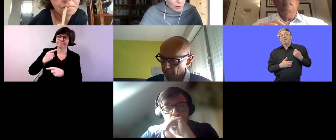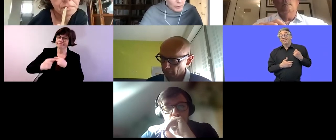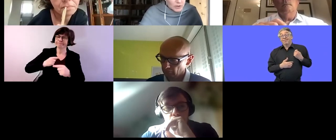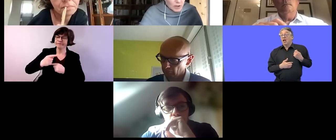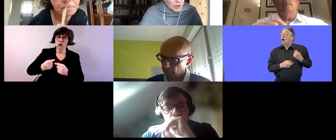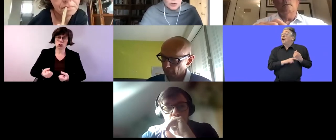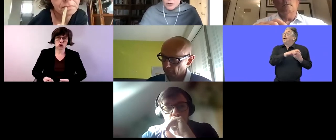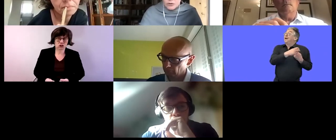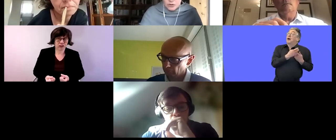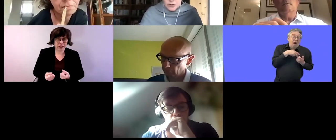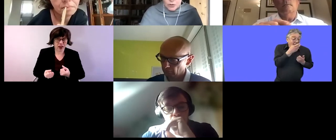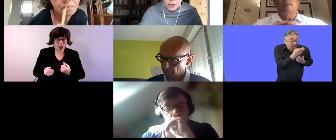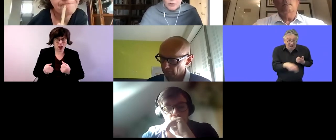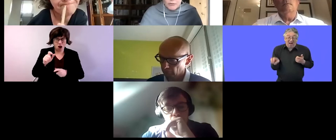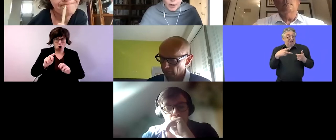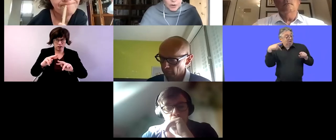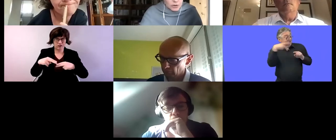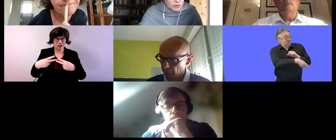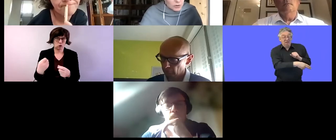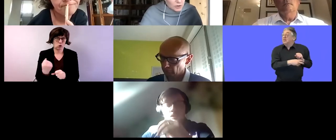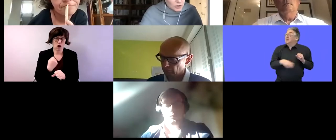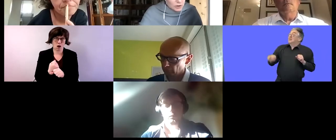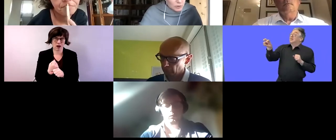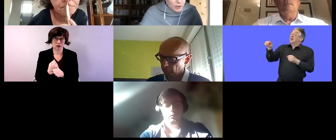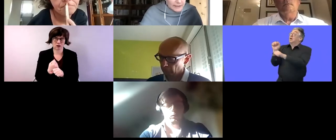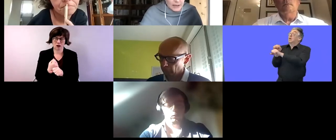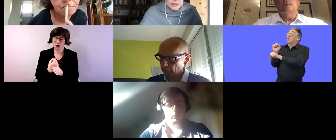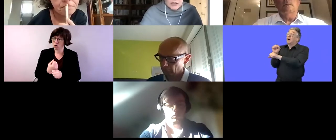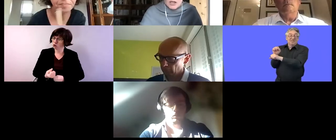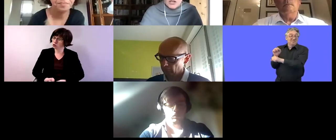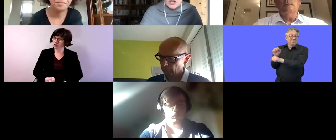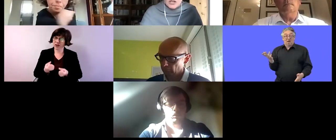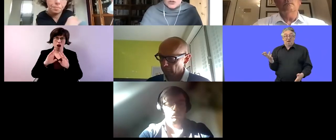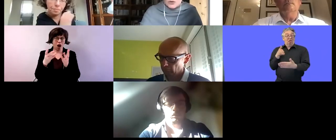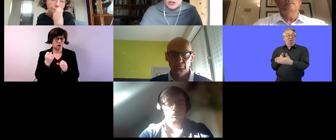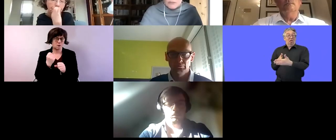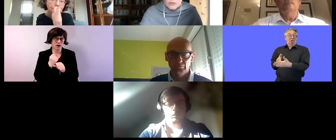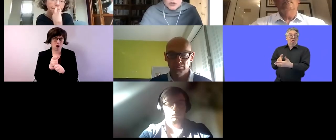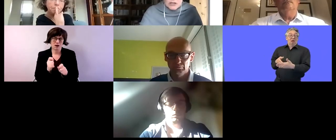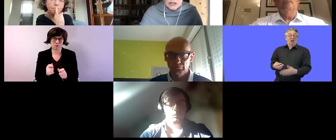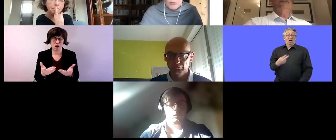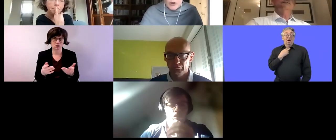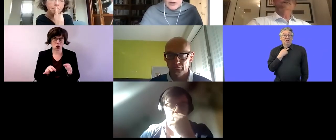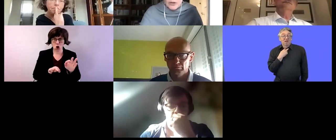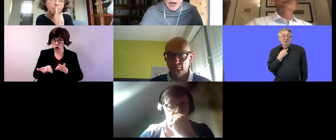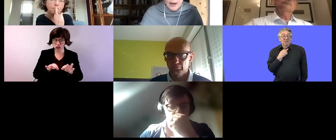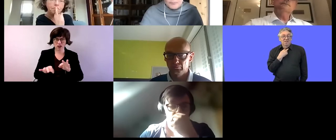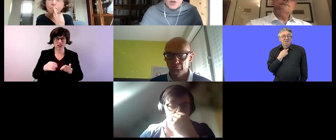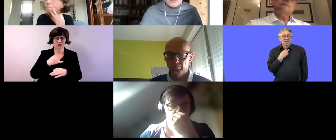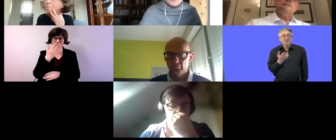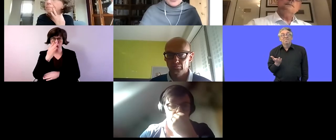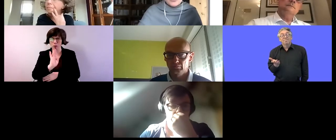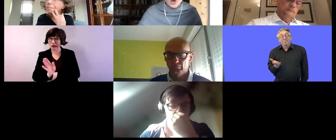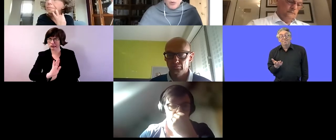employment so there there's a stream of work under the strategy to address that there's a stream to deal with um